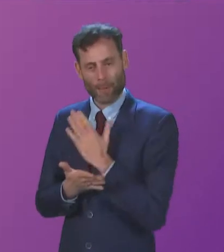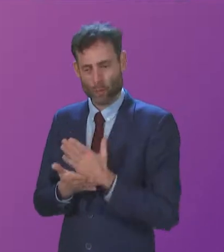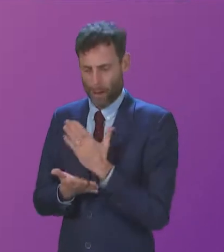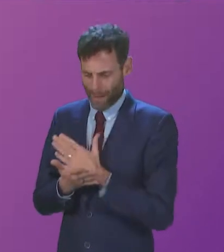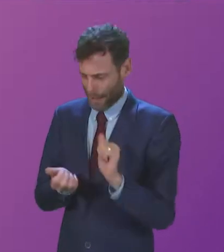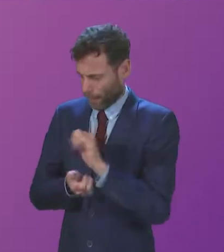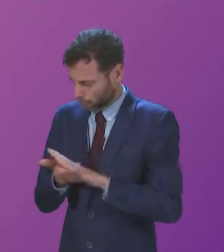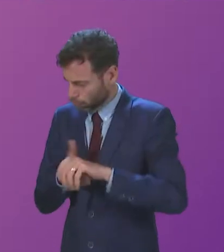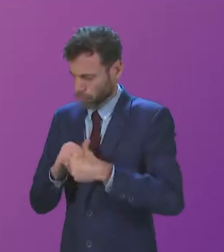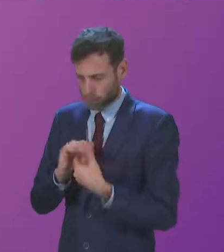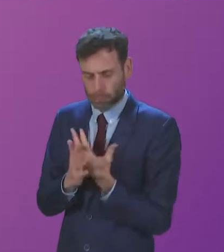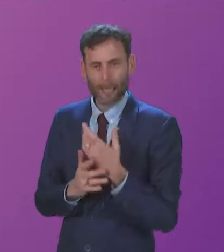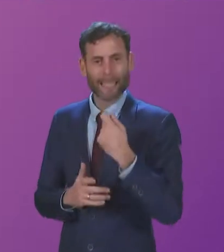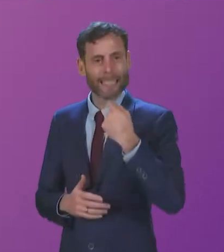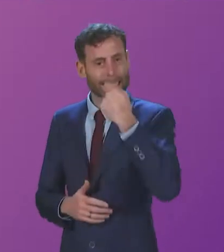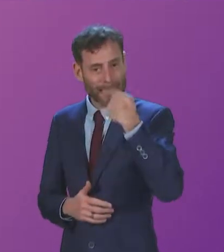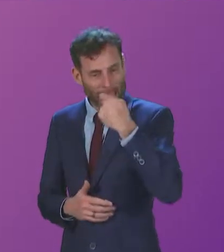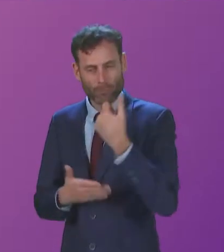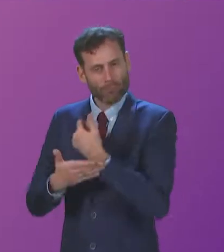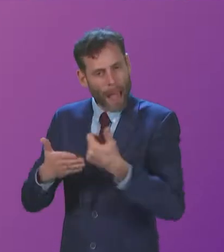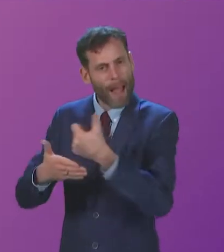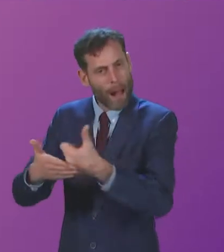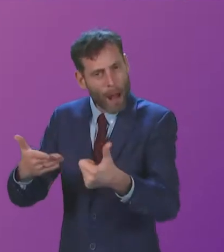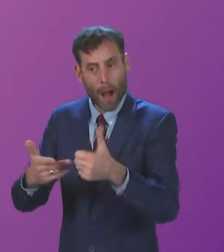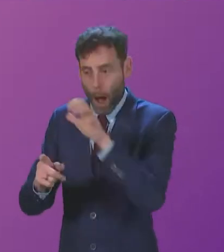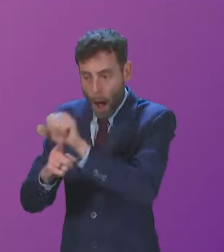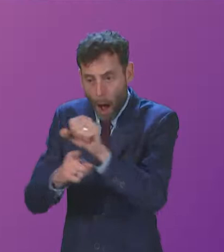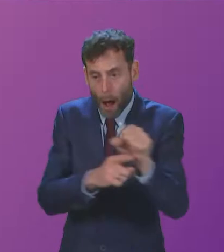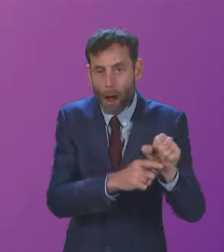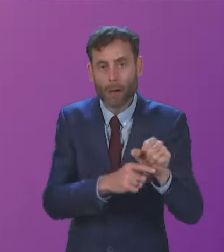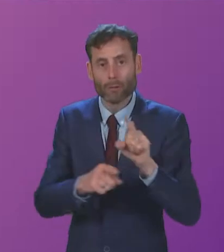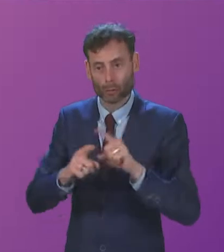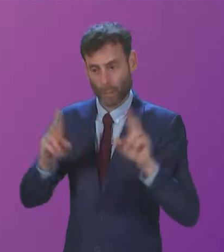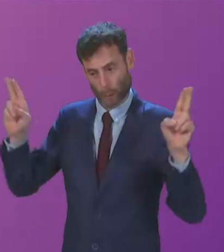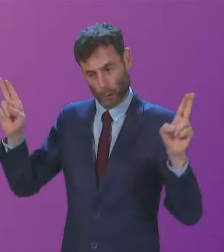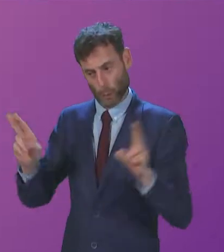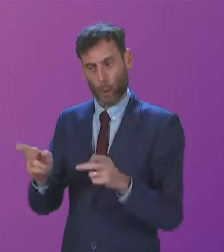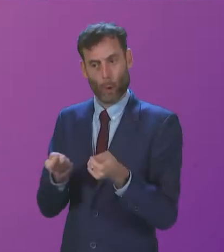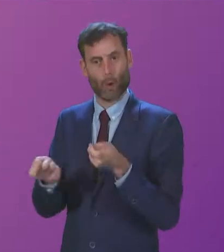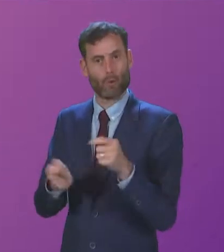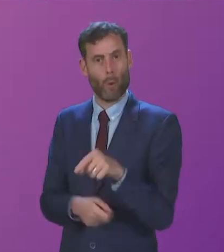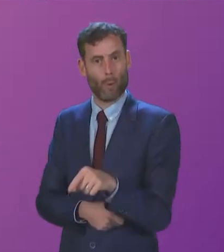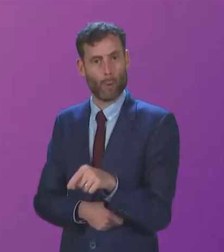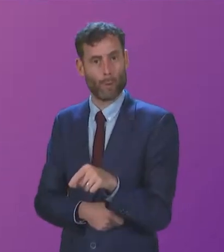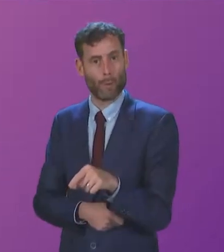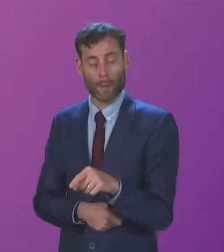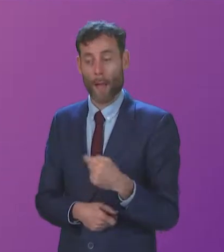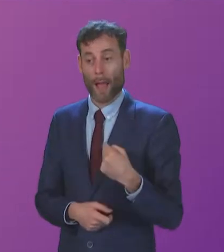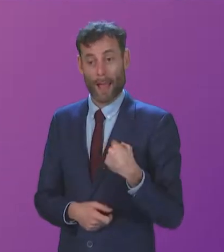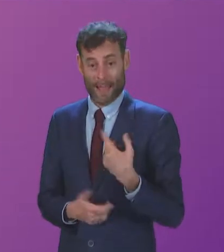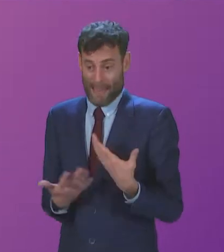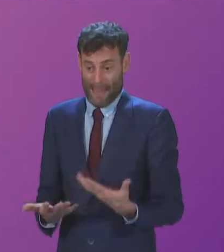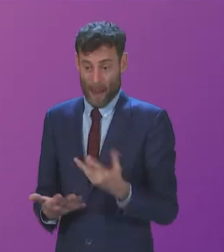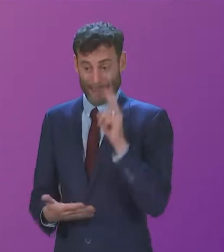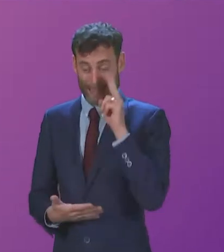can help us to get COVID more under control as we know that the numbers that we're dealing with at the moment are far too high. And if we do